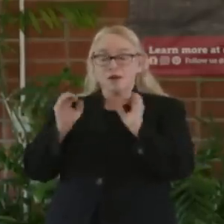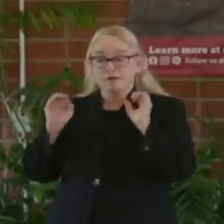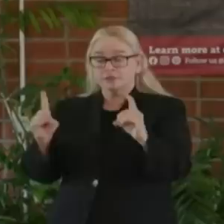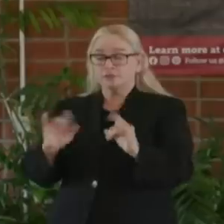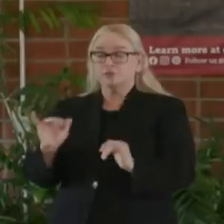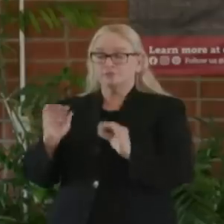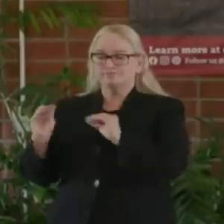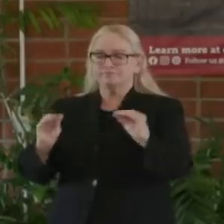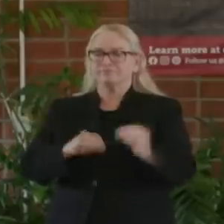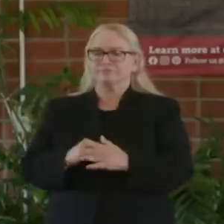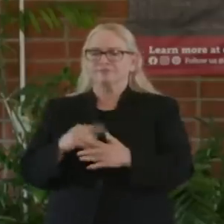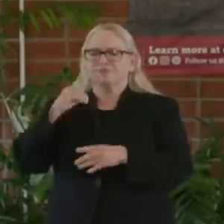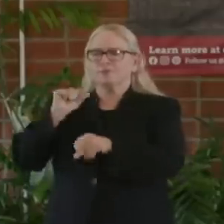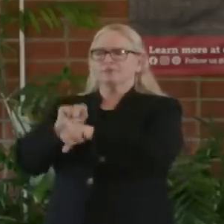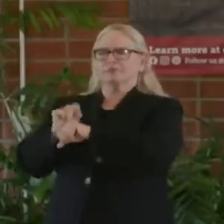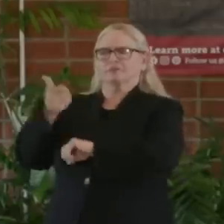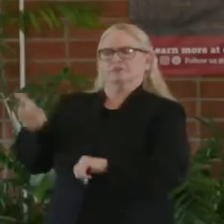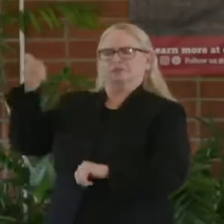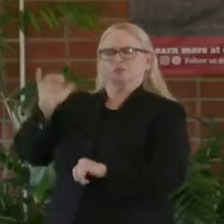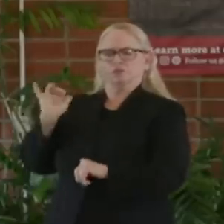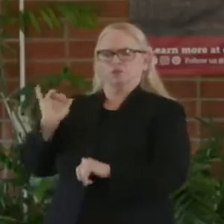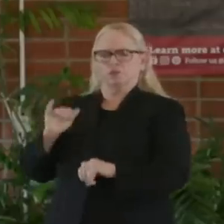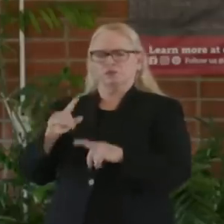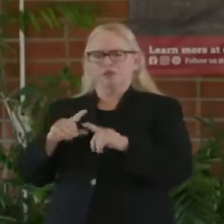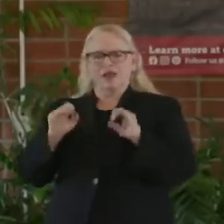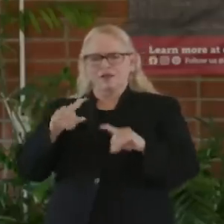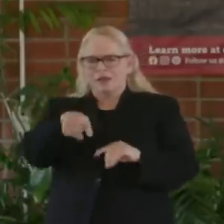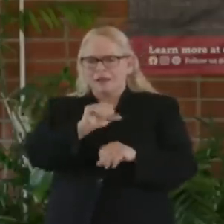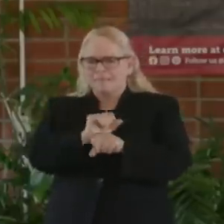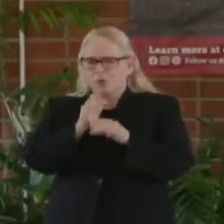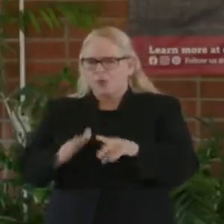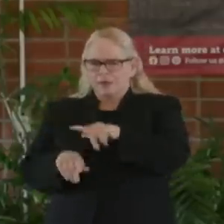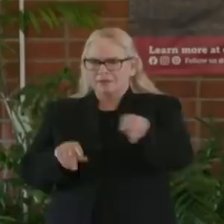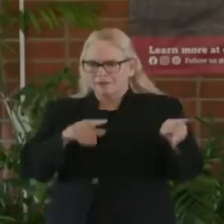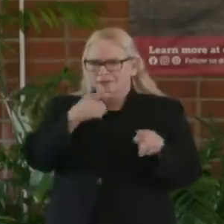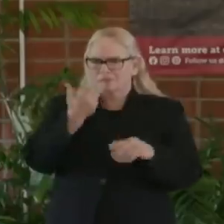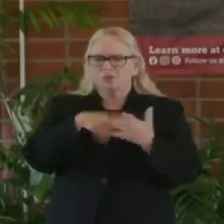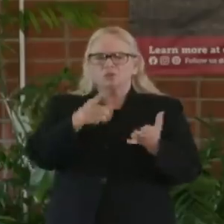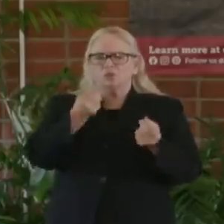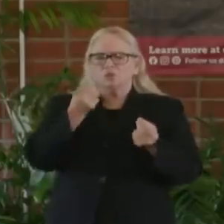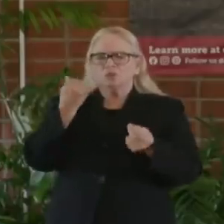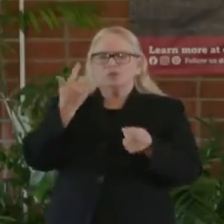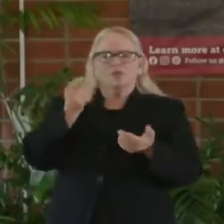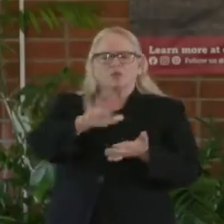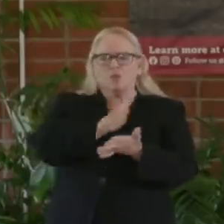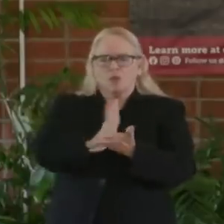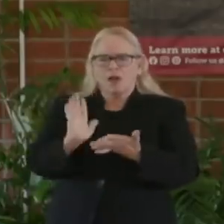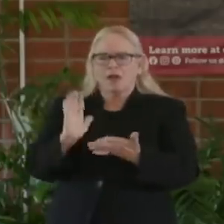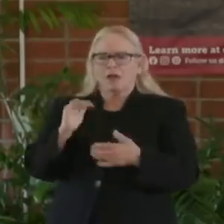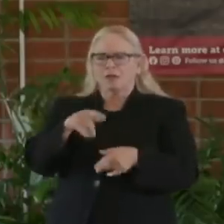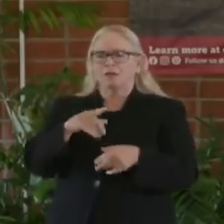only employers, but to employees. They know their rights in relationship to sick leave